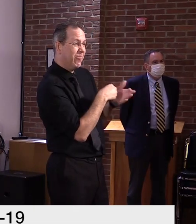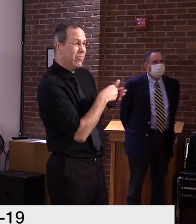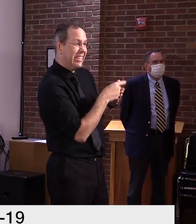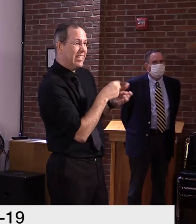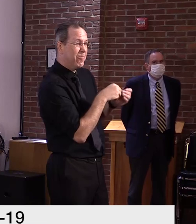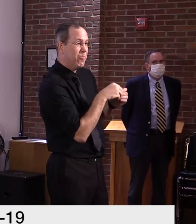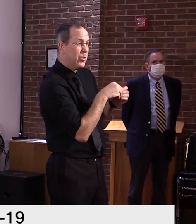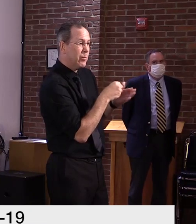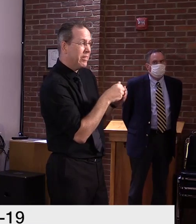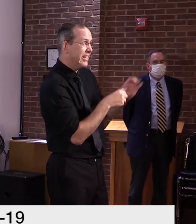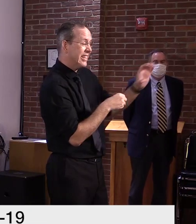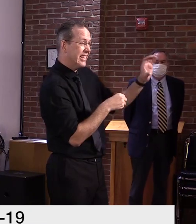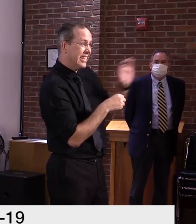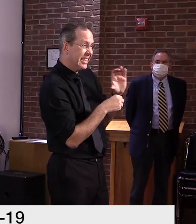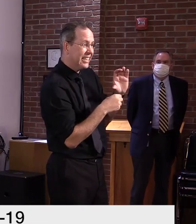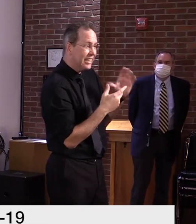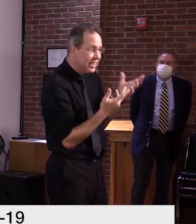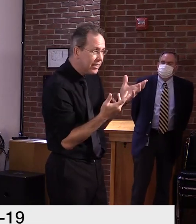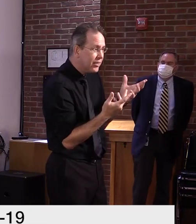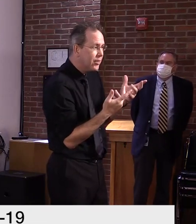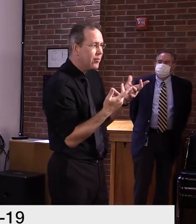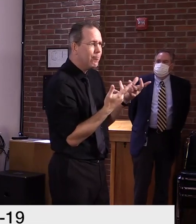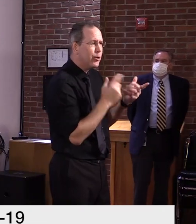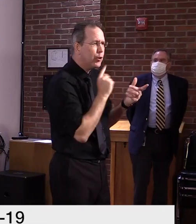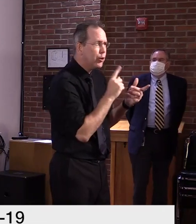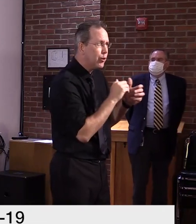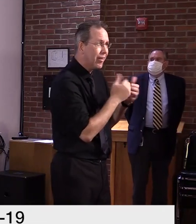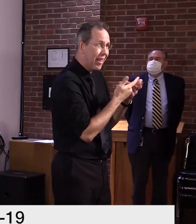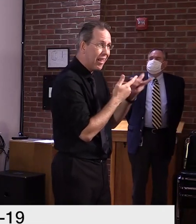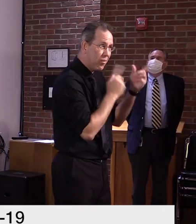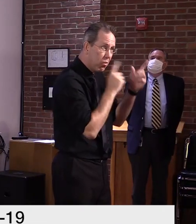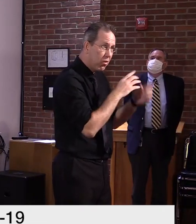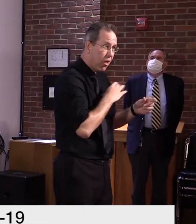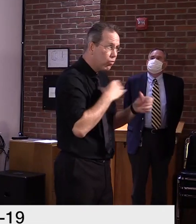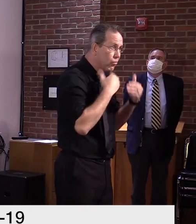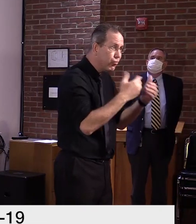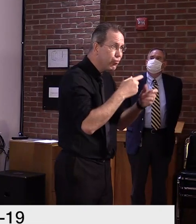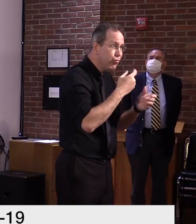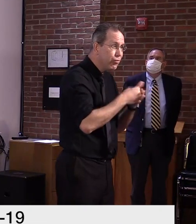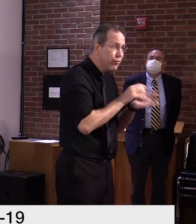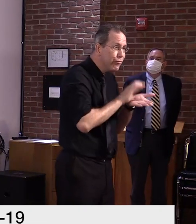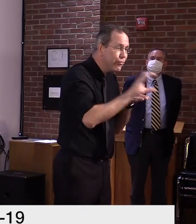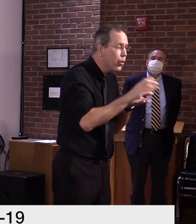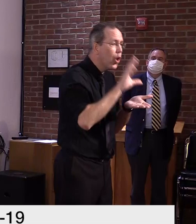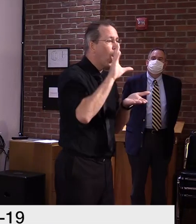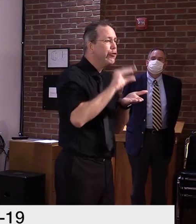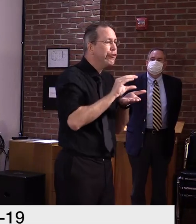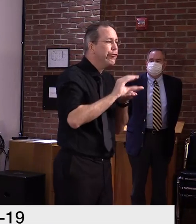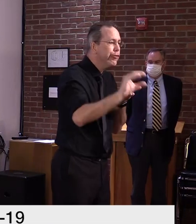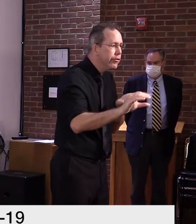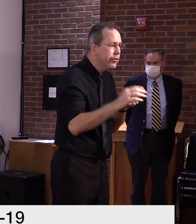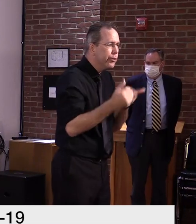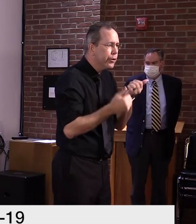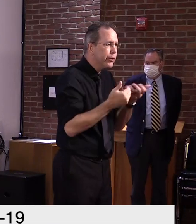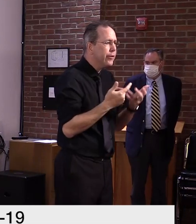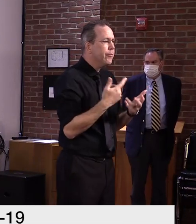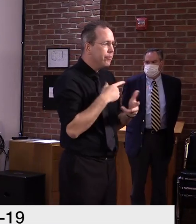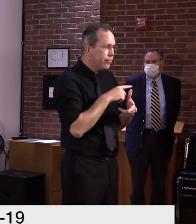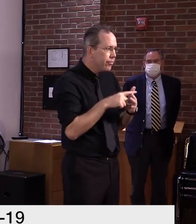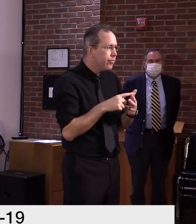but there may be a move to do something less. But again, that might be a better question for our congressional delegation